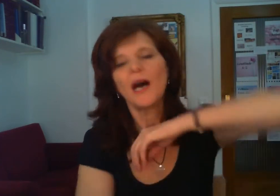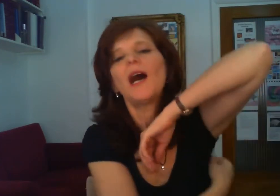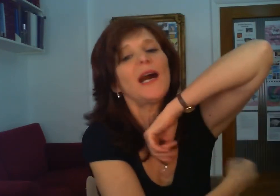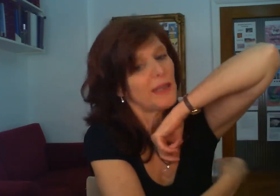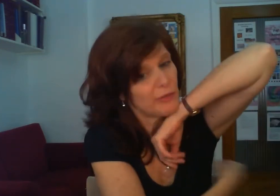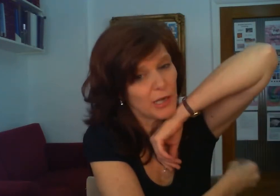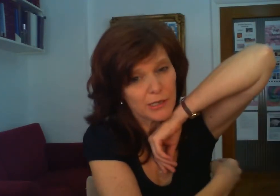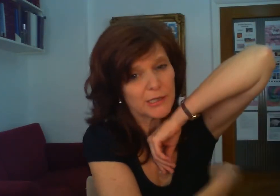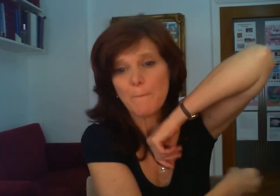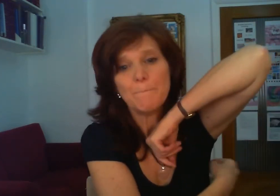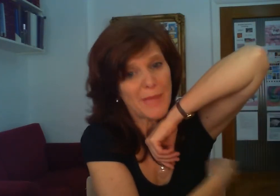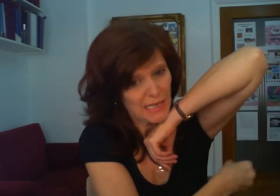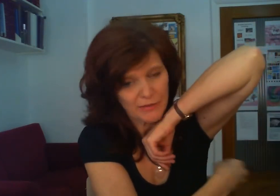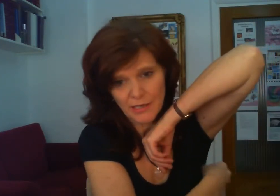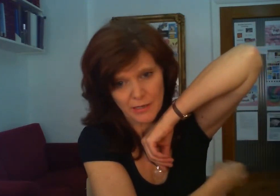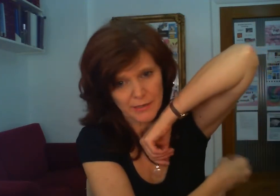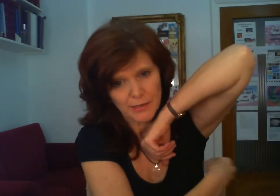i have learned many things